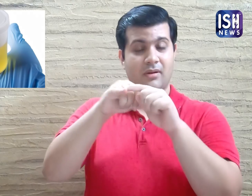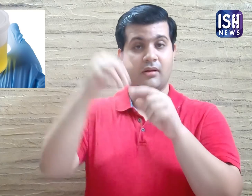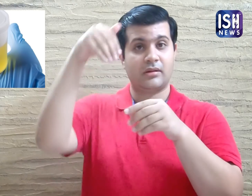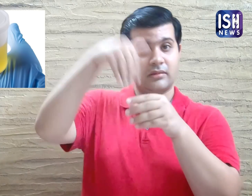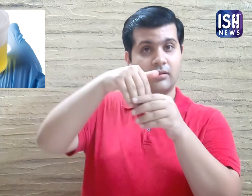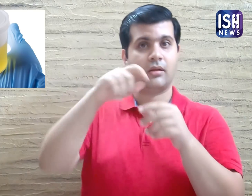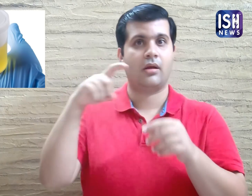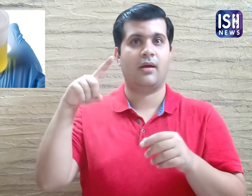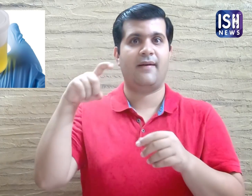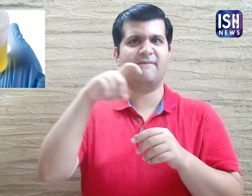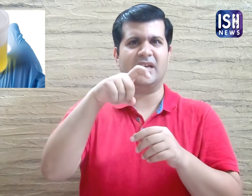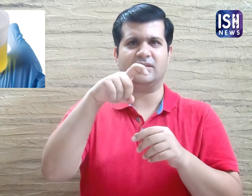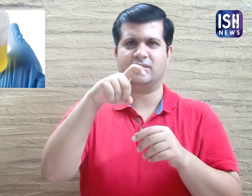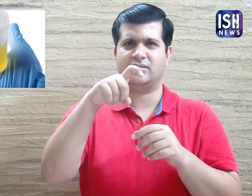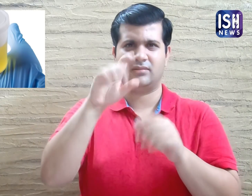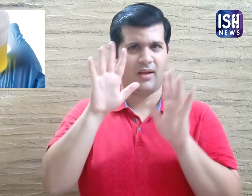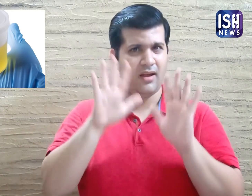Cloudy urine can be a sign of an infection.